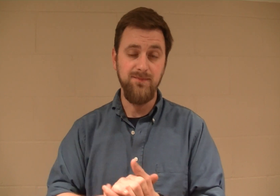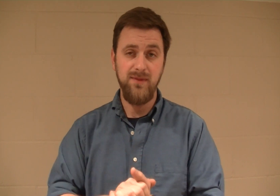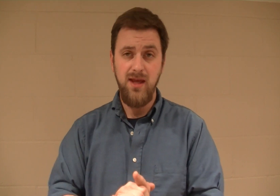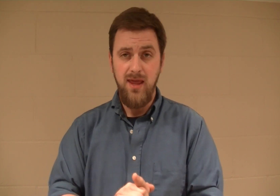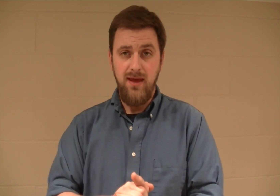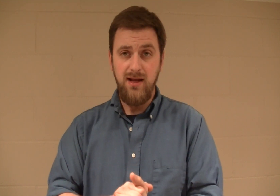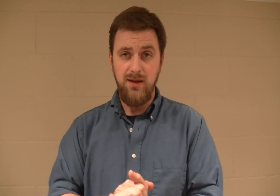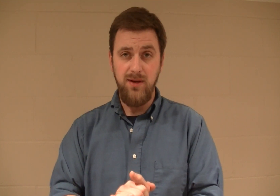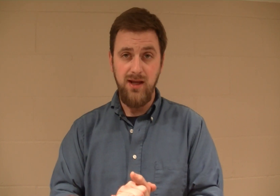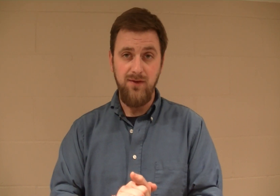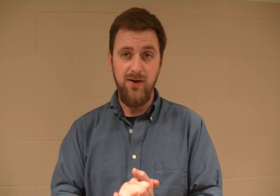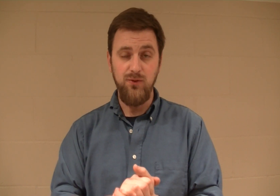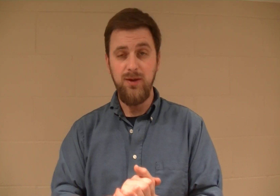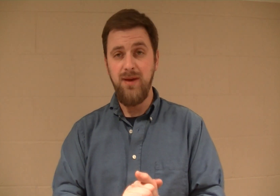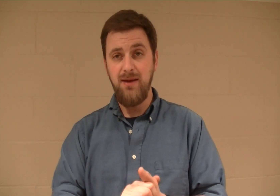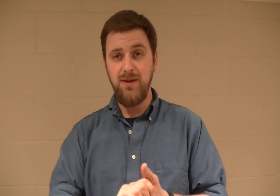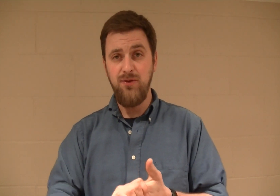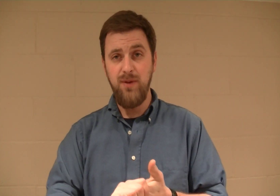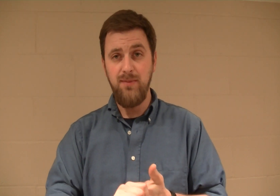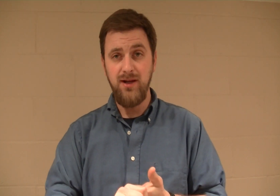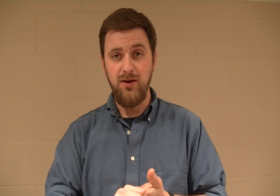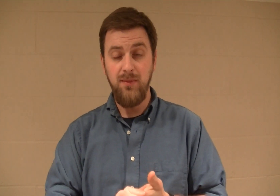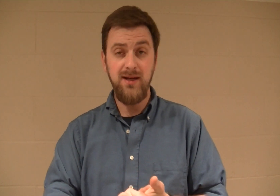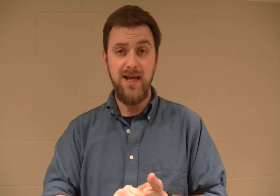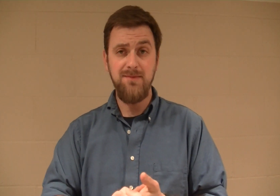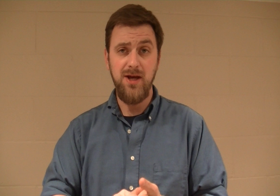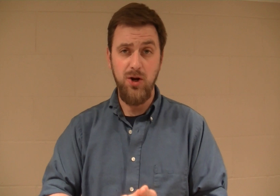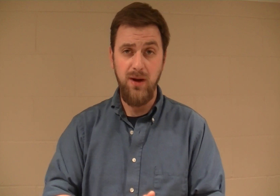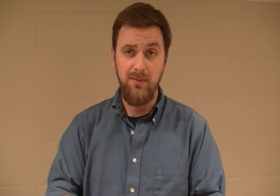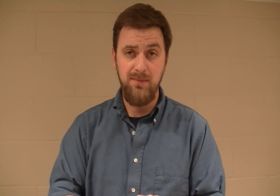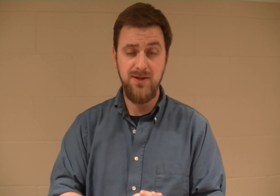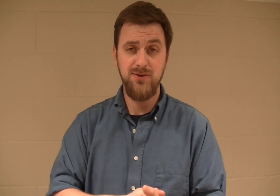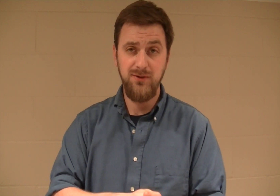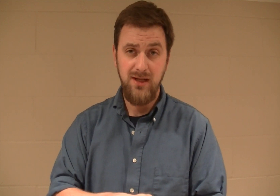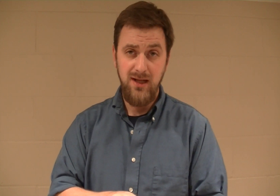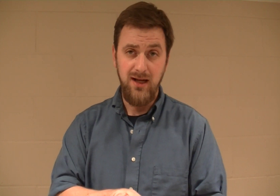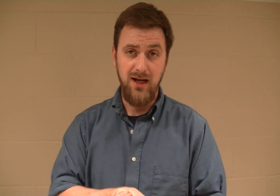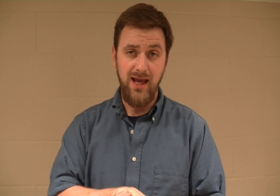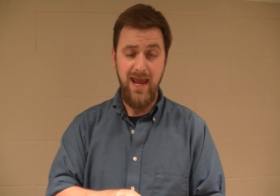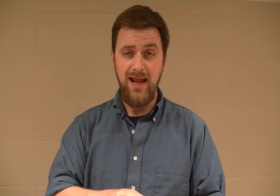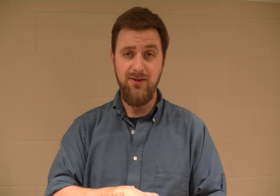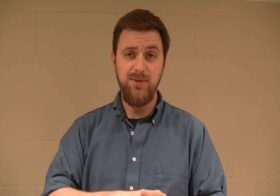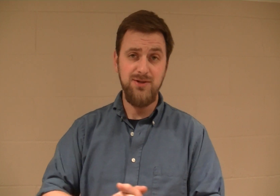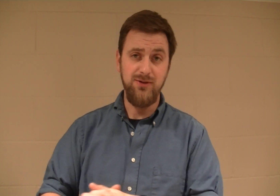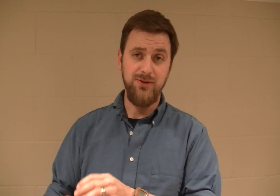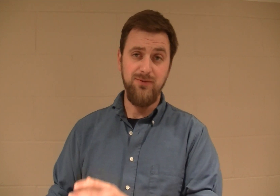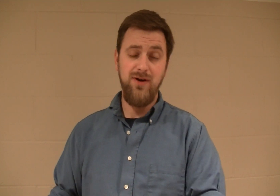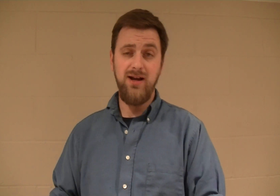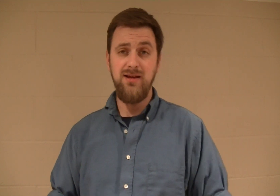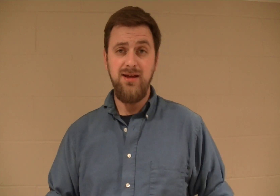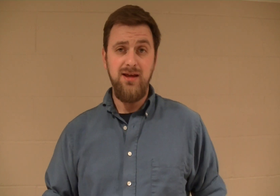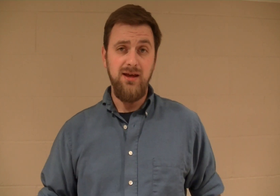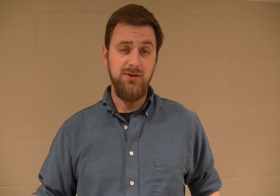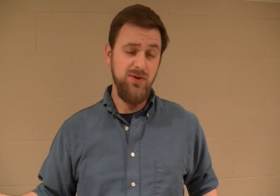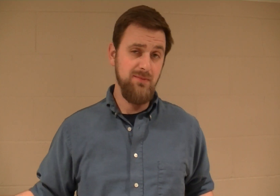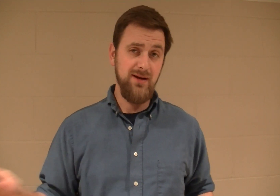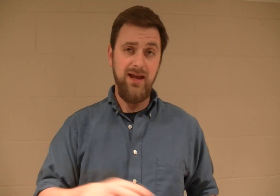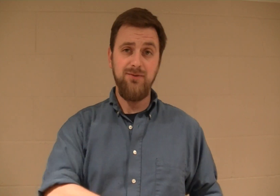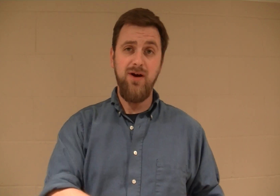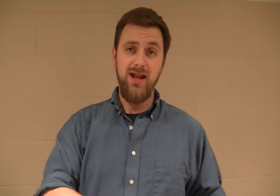The idea being if I have really bad beef with my buddy on Monday, I go to buy my pistol. I can't have the pistol until Friday. Between Monday and Friday,